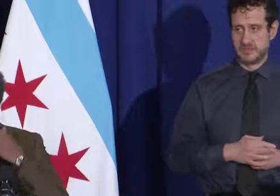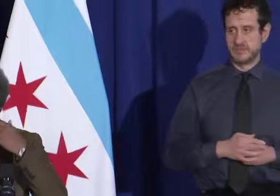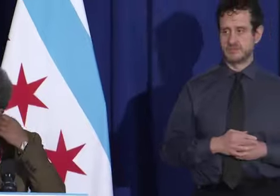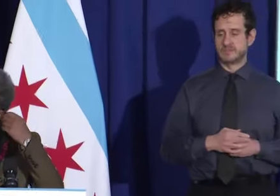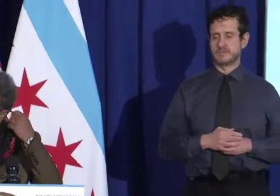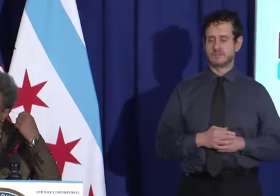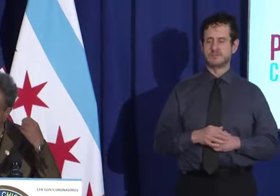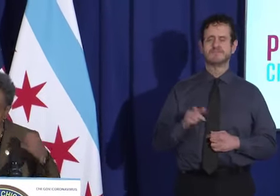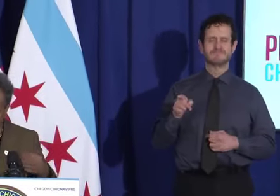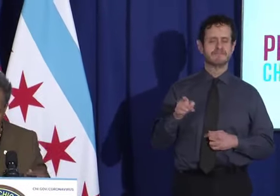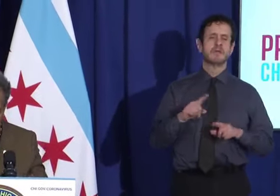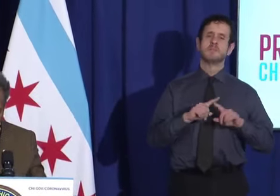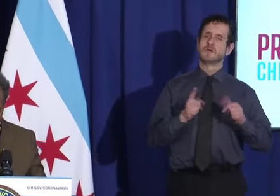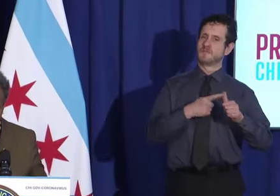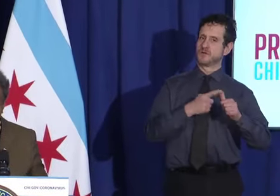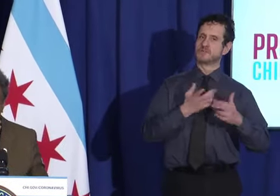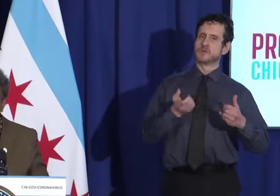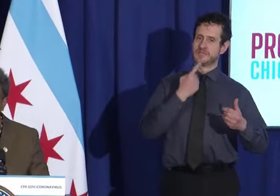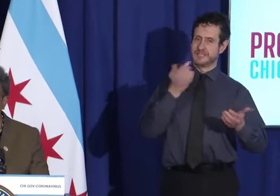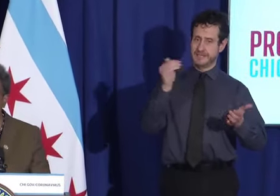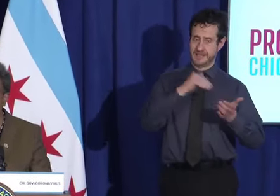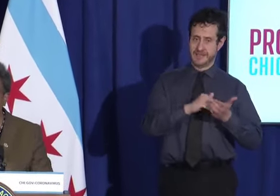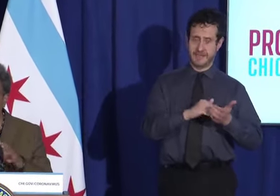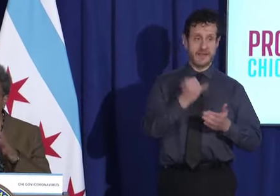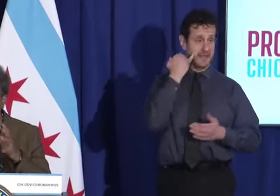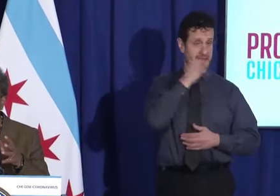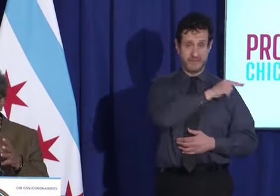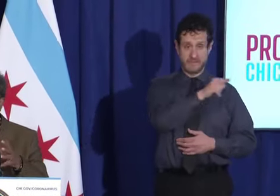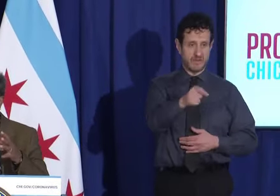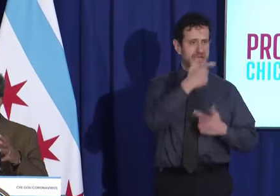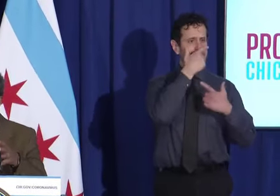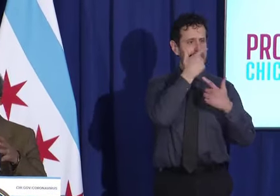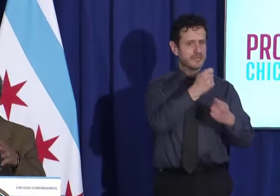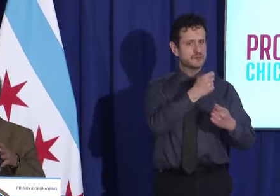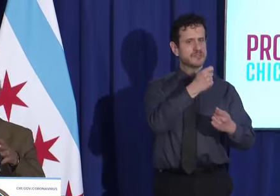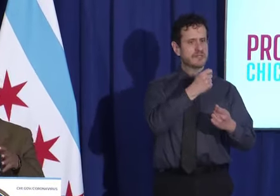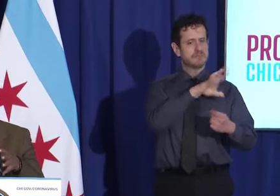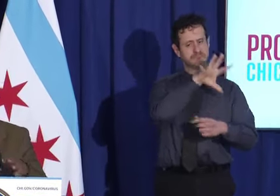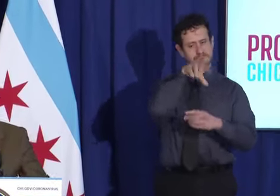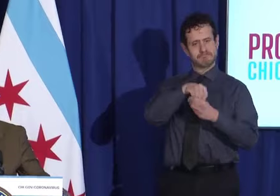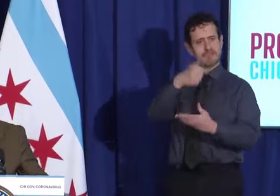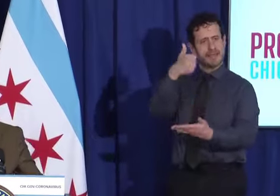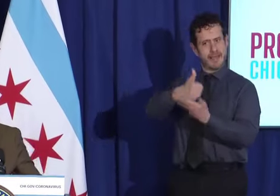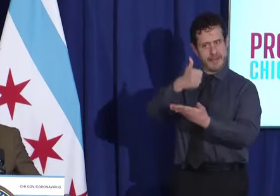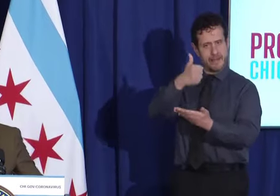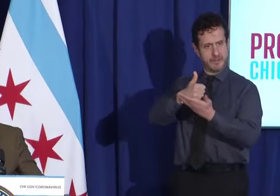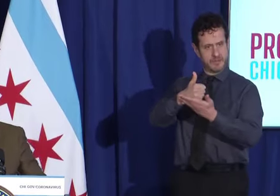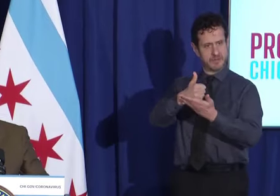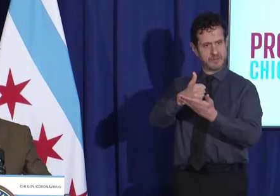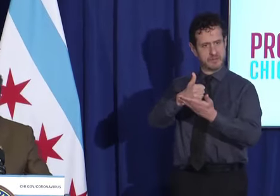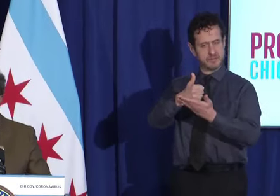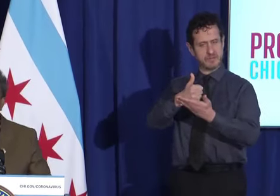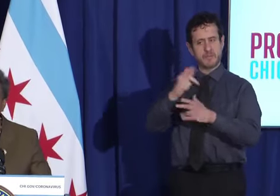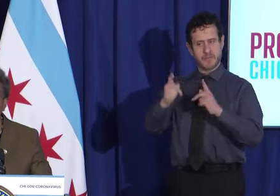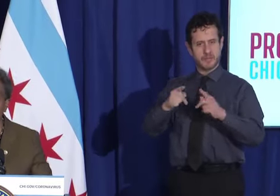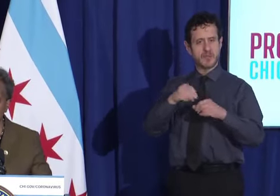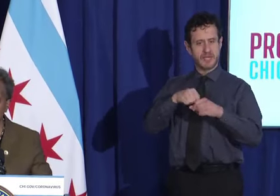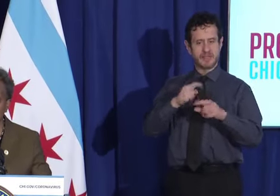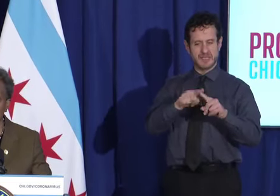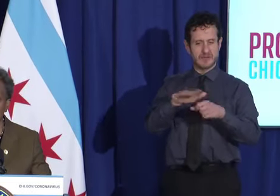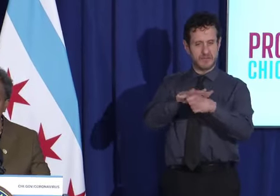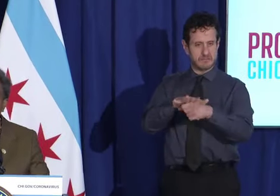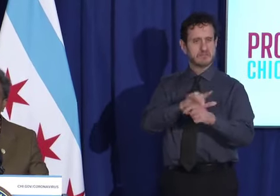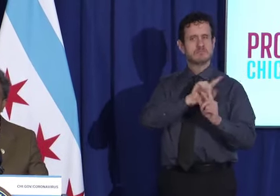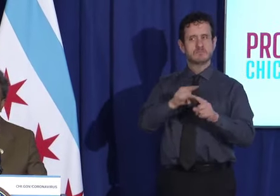Let me just say again that if you are interested in being part of the neighborhood activation, please go to shy